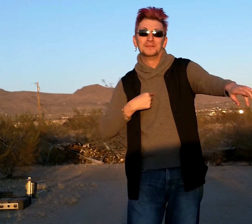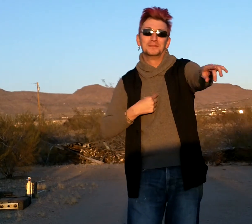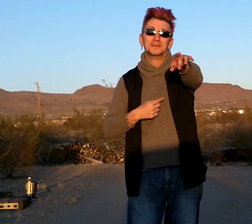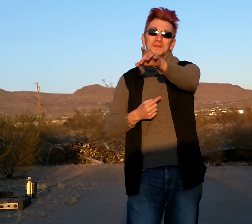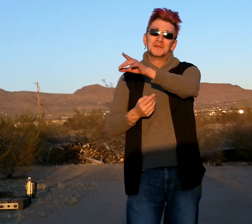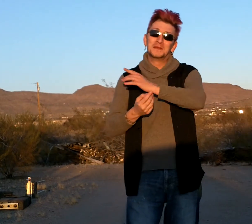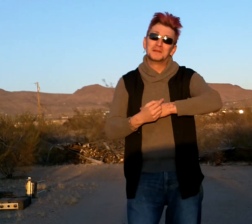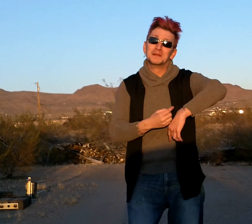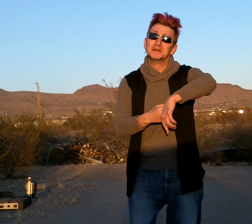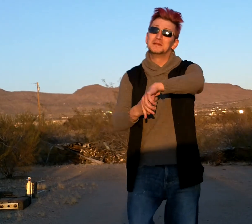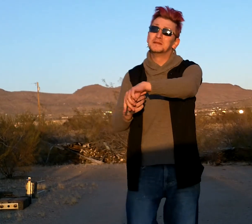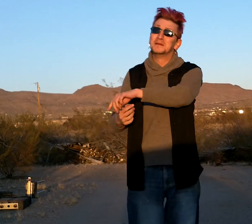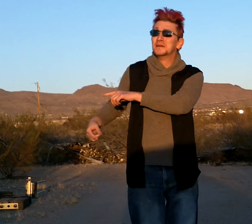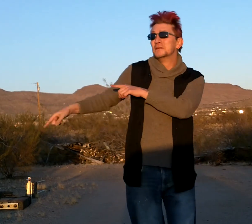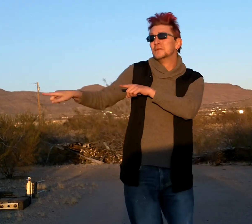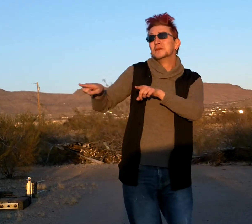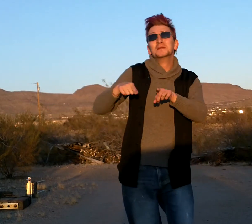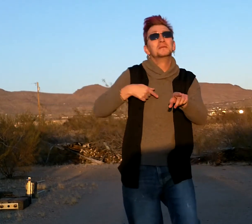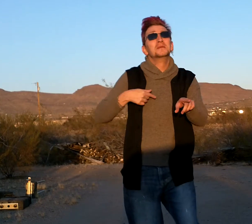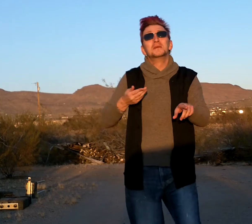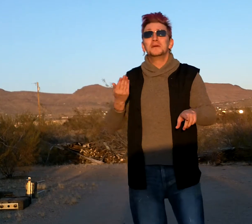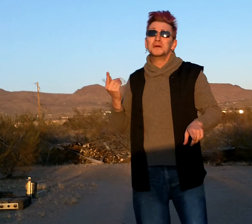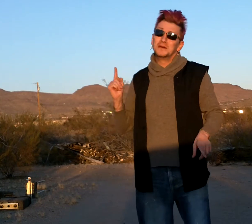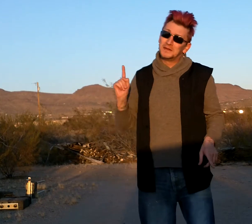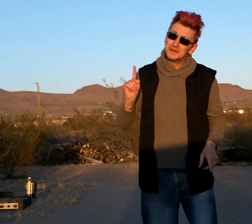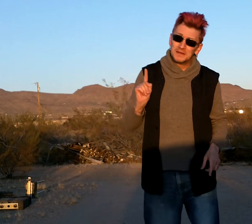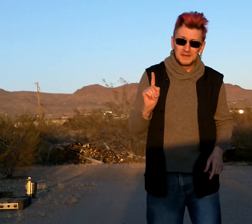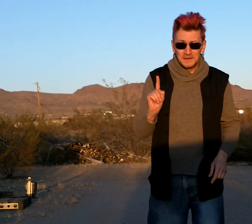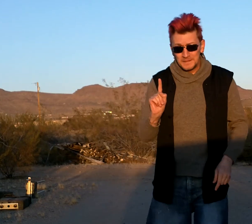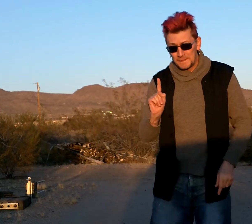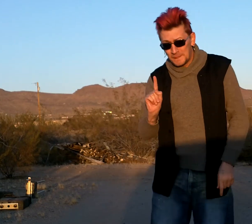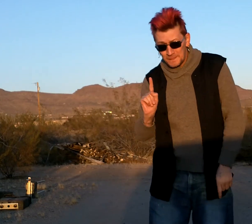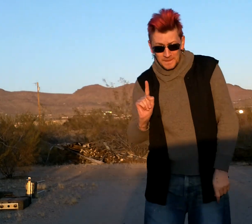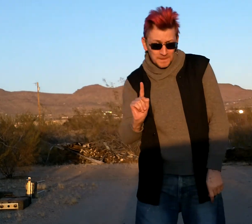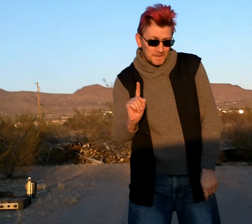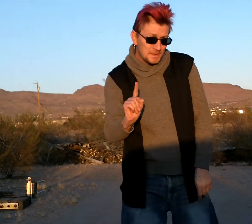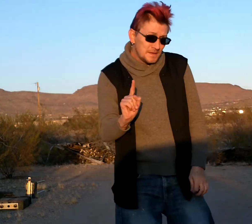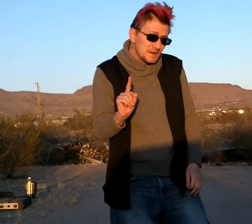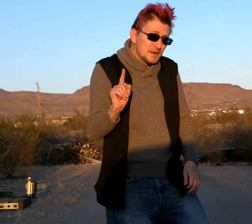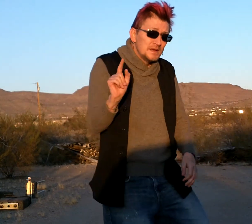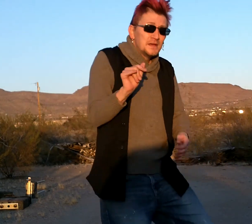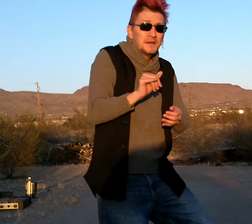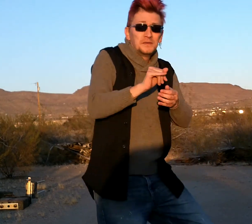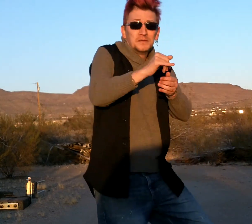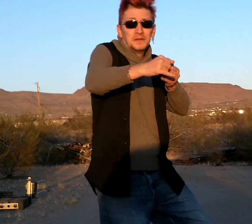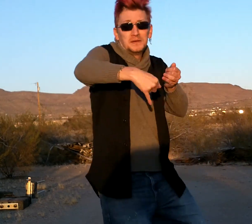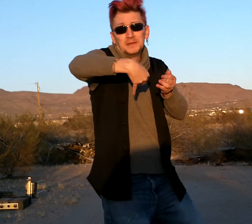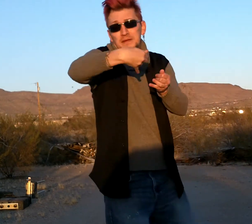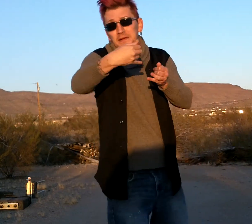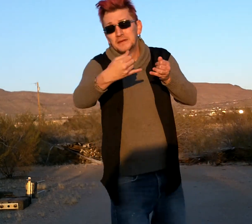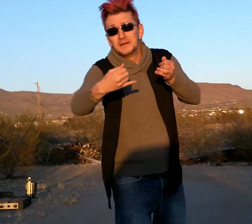As I went walking, that ribbon of